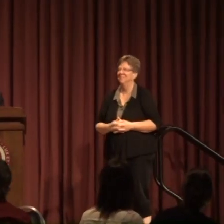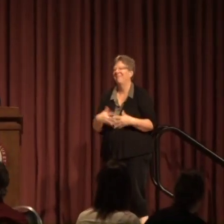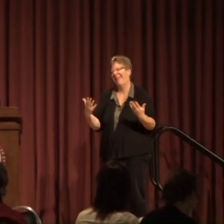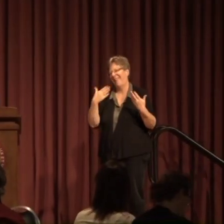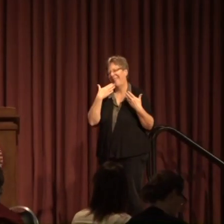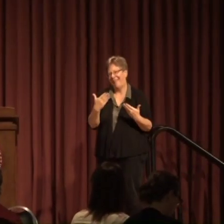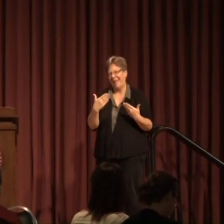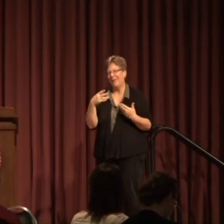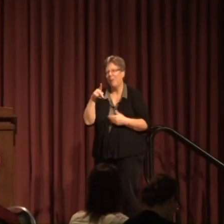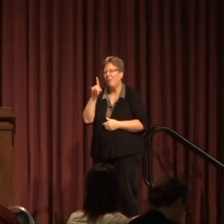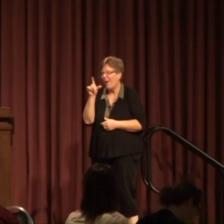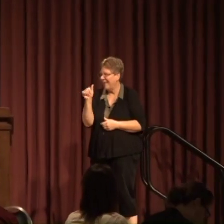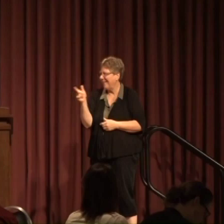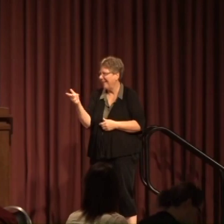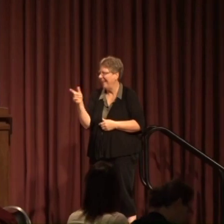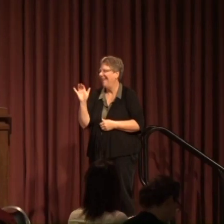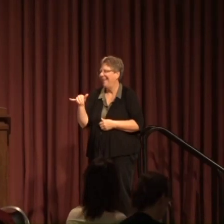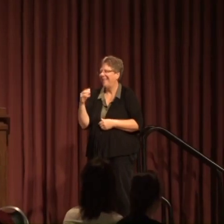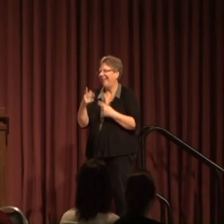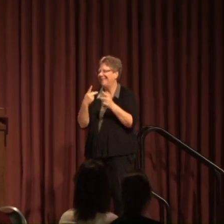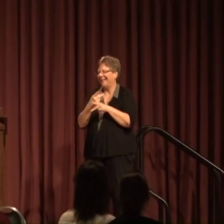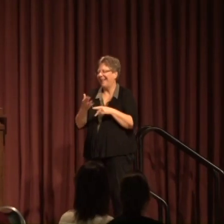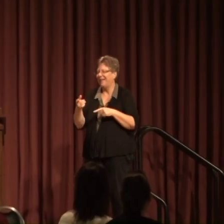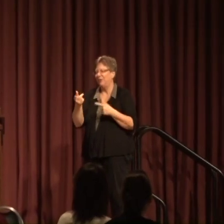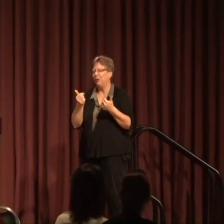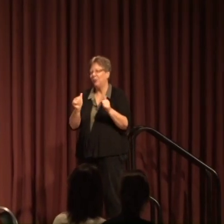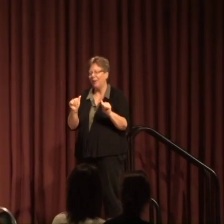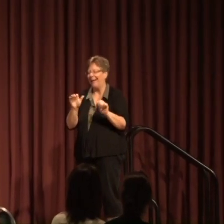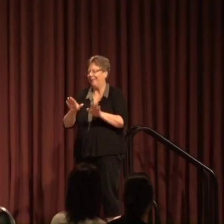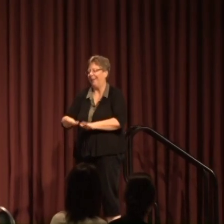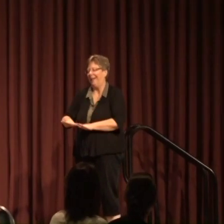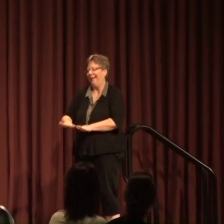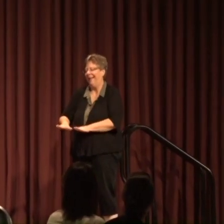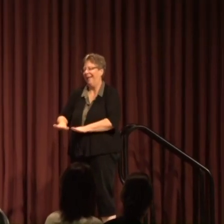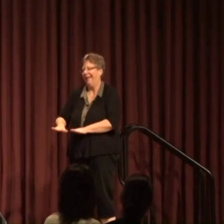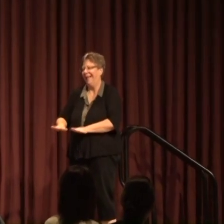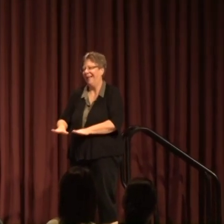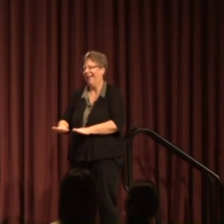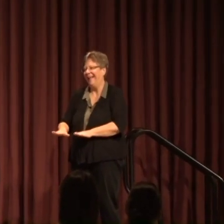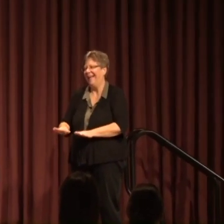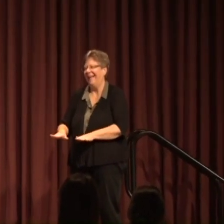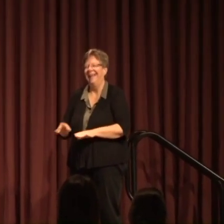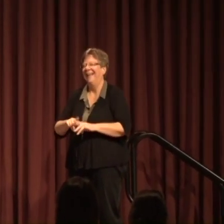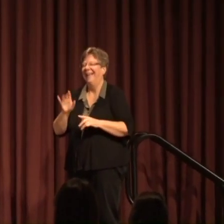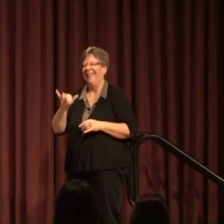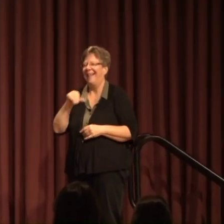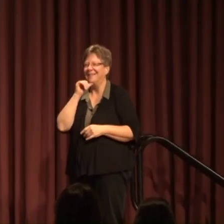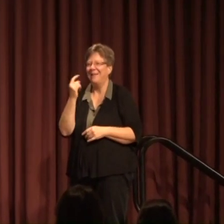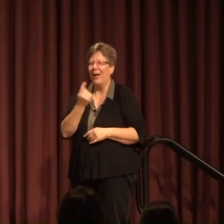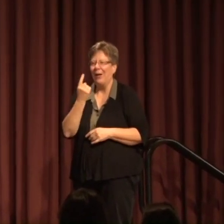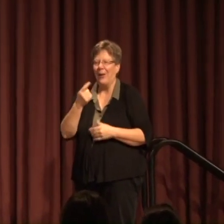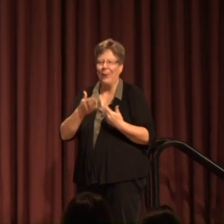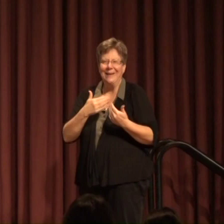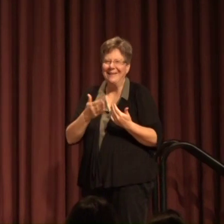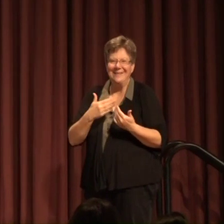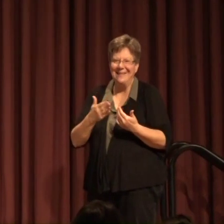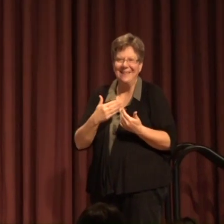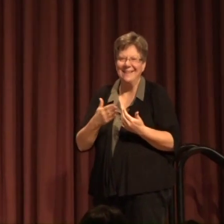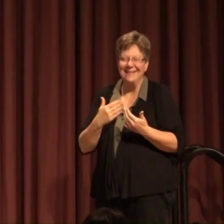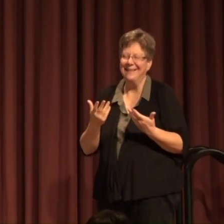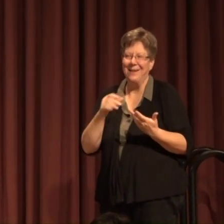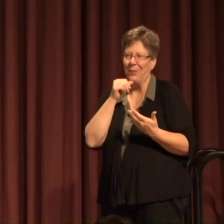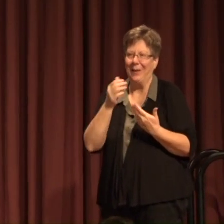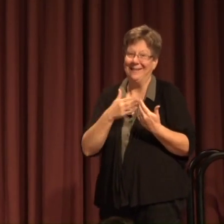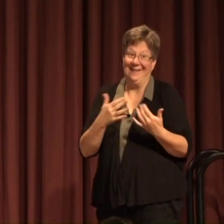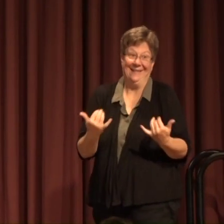thank you Paula that's the kind of thing you try to keep on the down low and that's not always easy to do and was not